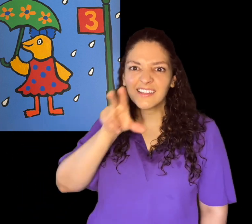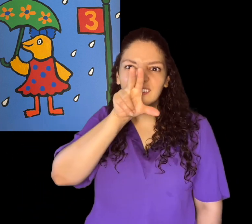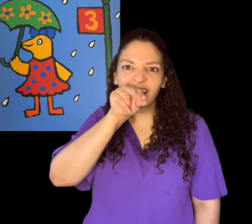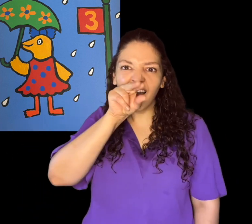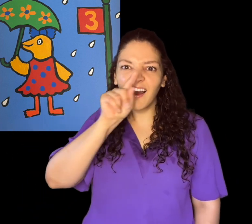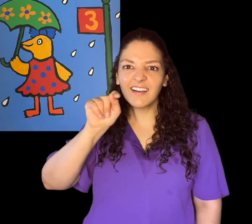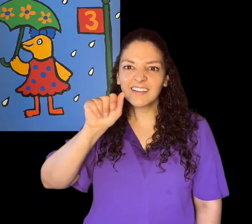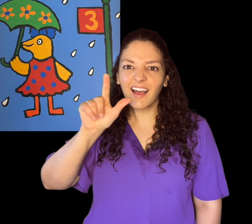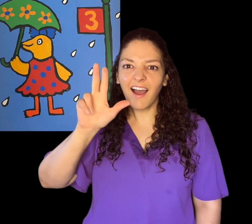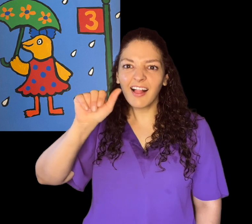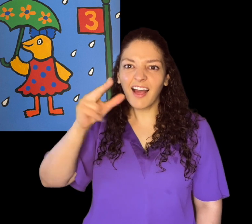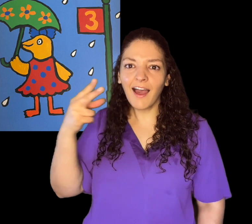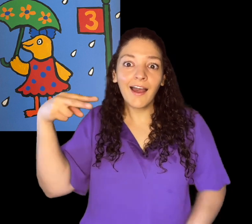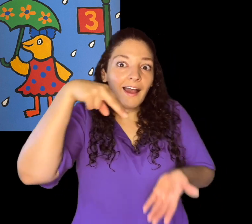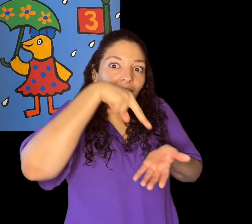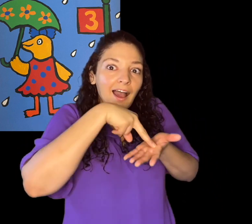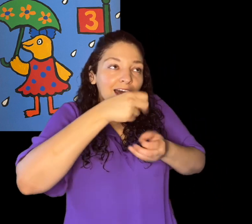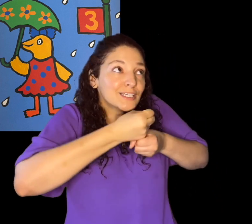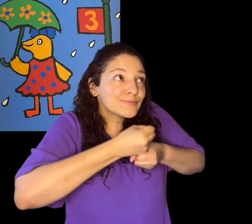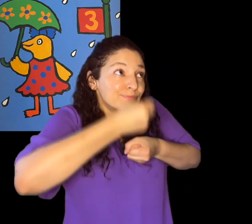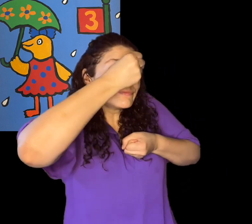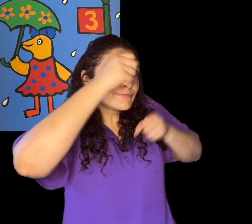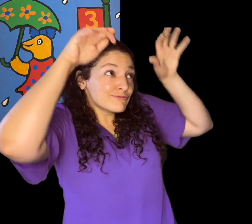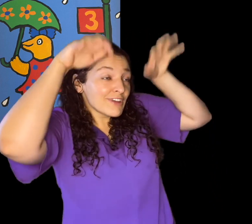It's Tallulah standing in the rain.